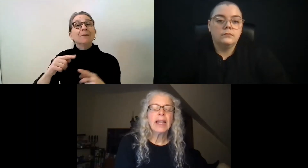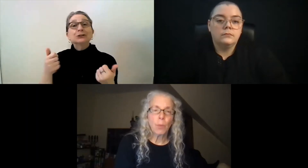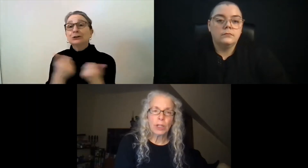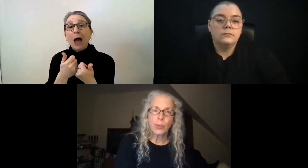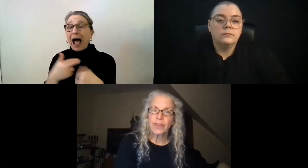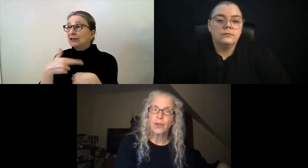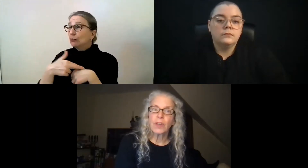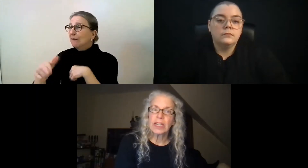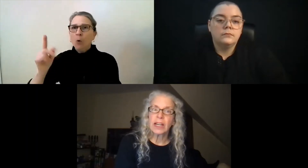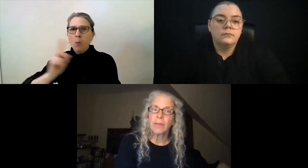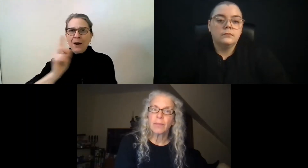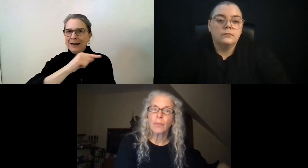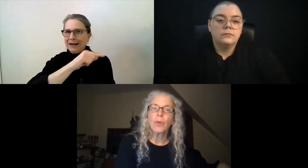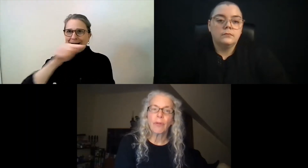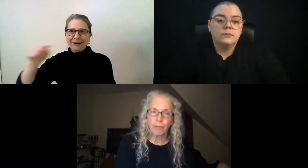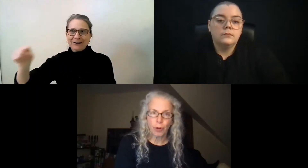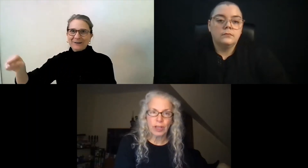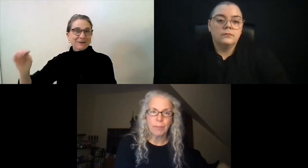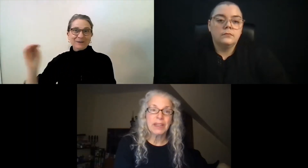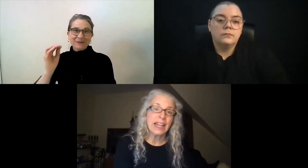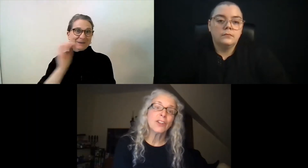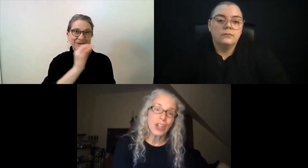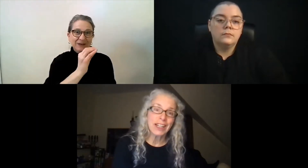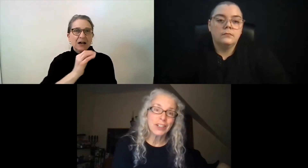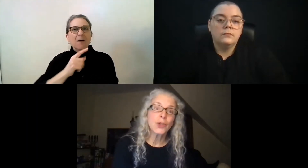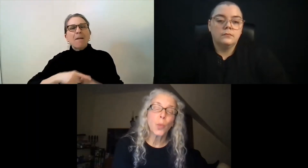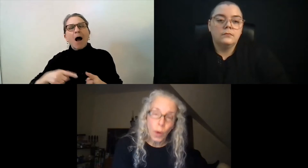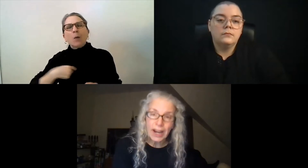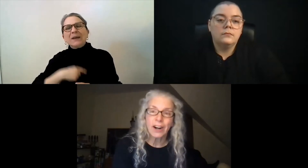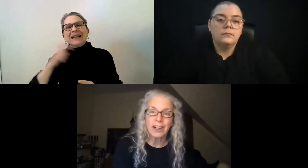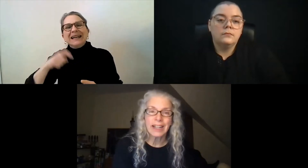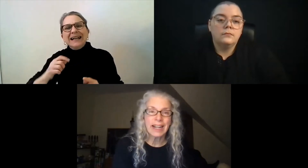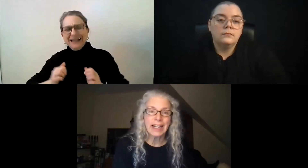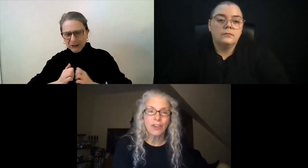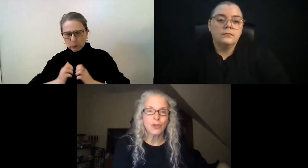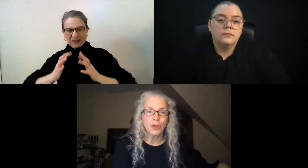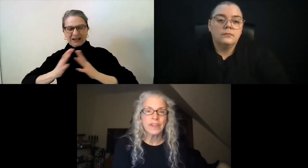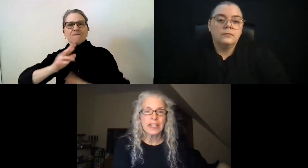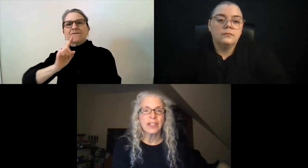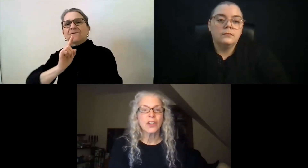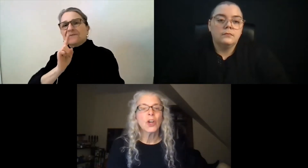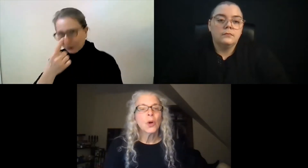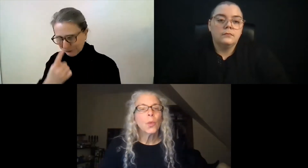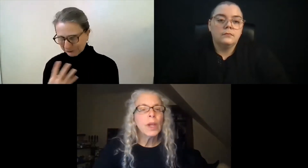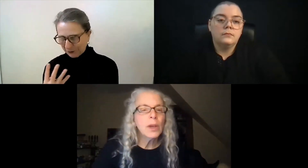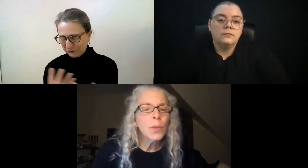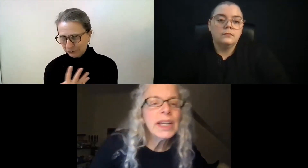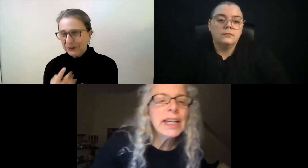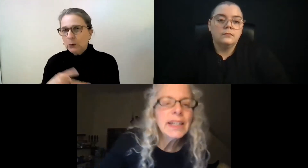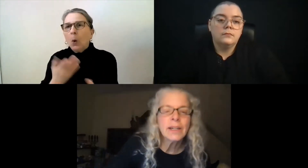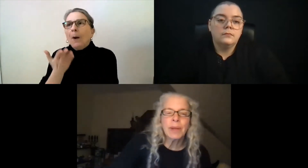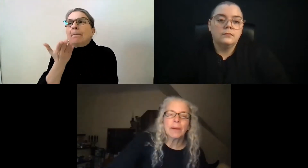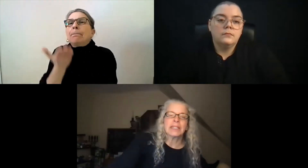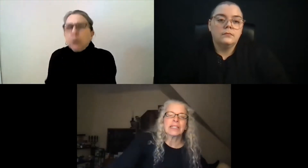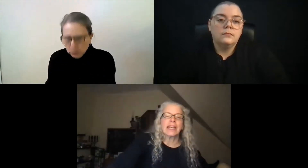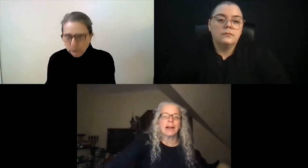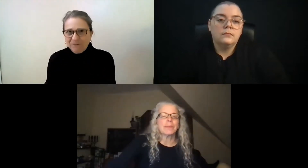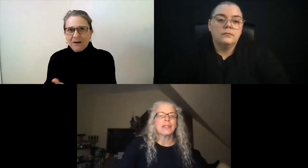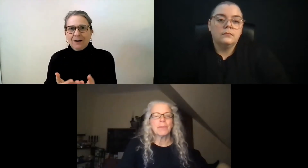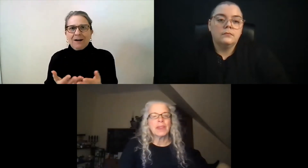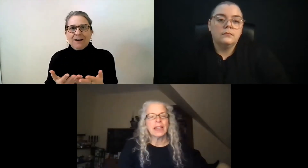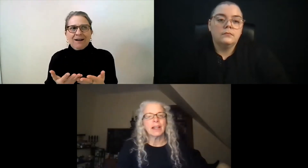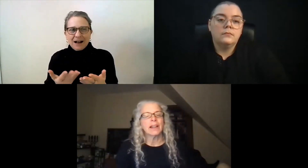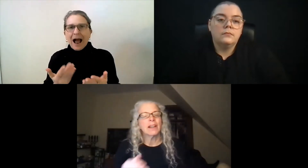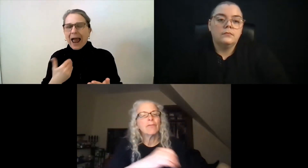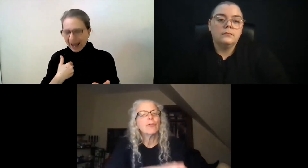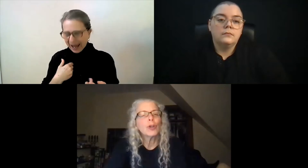And then once we've screened them, we refer them, but then the challenge is where can they get those services? We would need to be able to set up